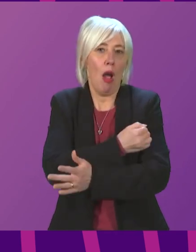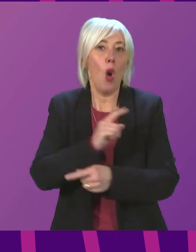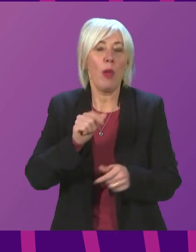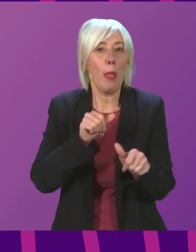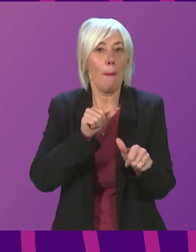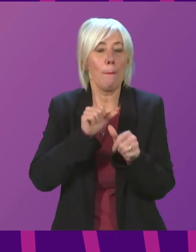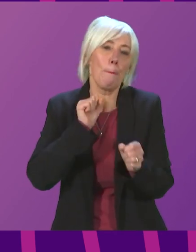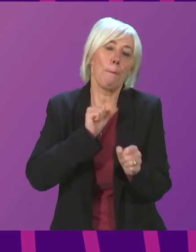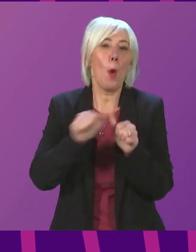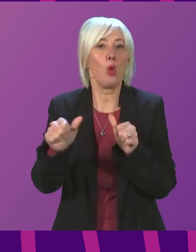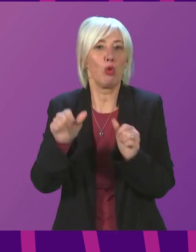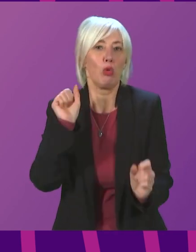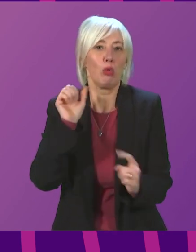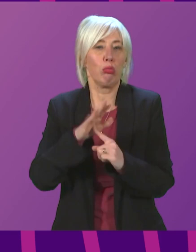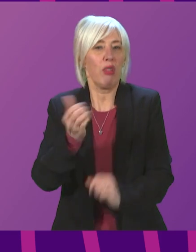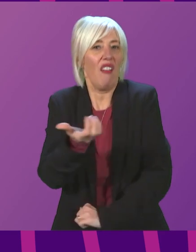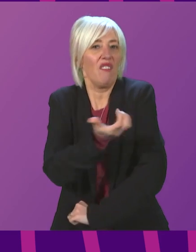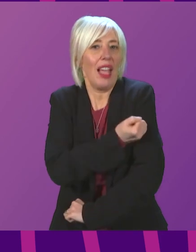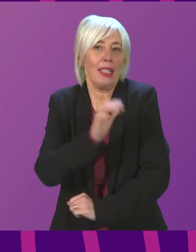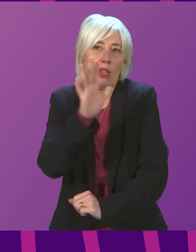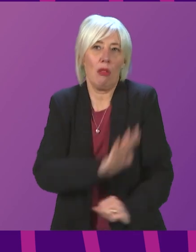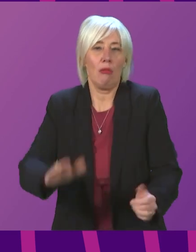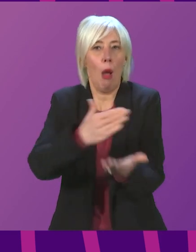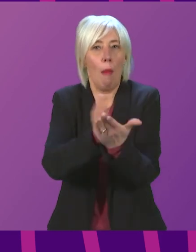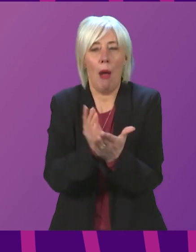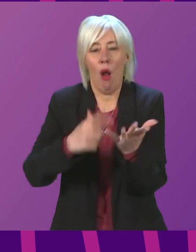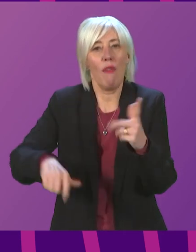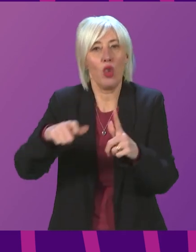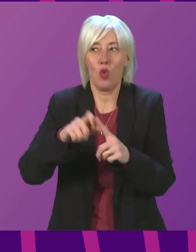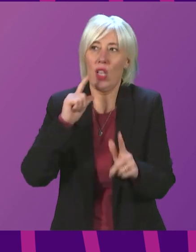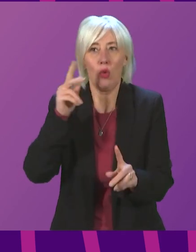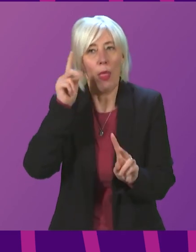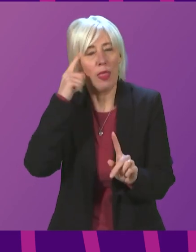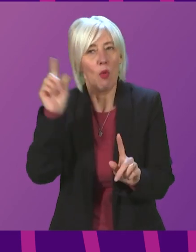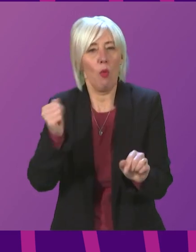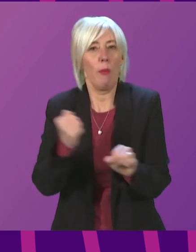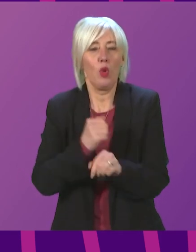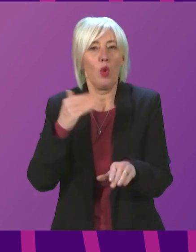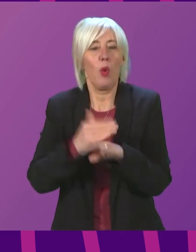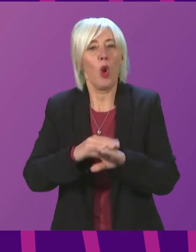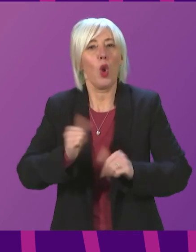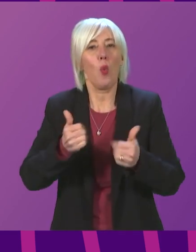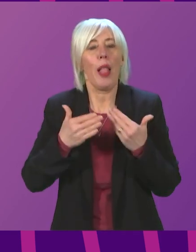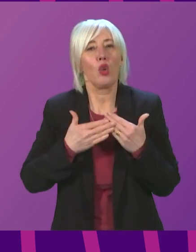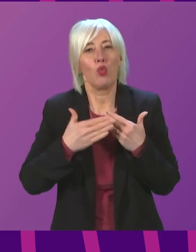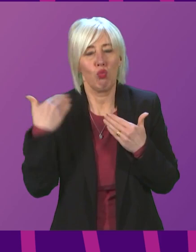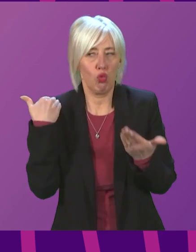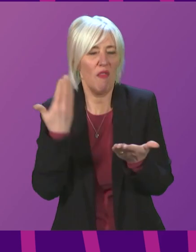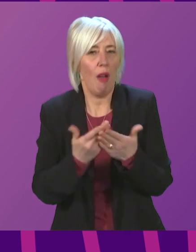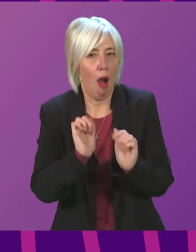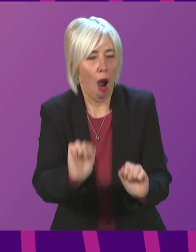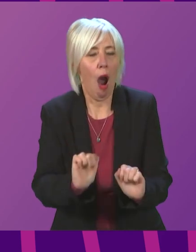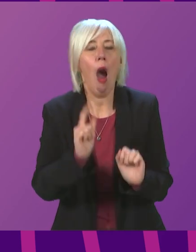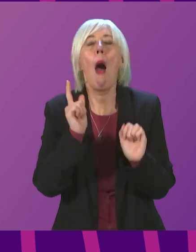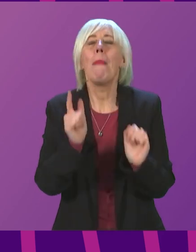suggest that the approaches we have taken to this so far have been effective and we've got a responsibility to make sure they remain so. But on the central question,